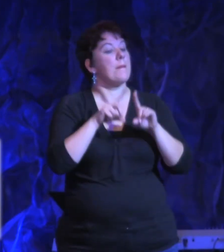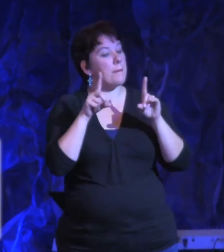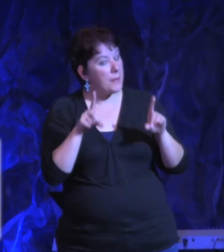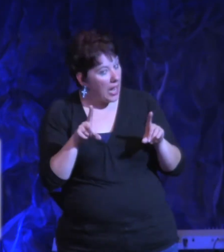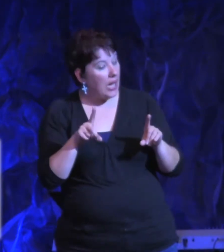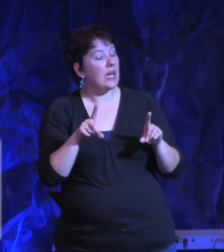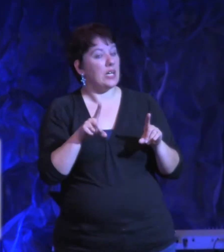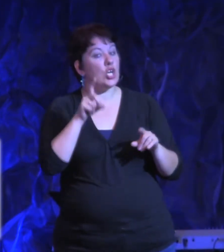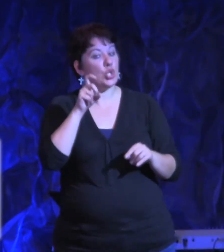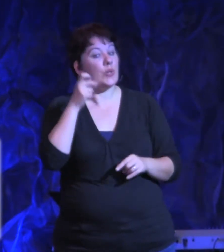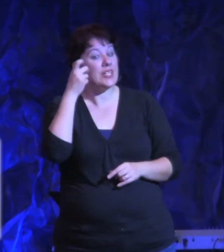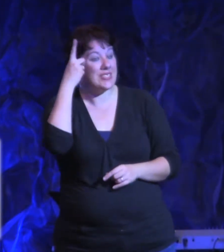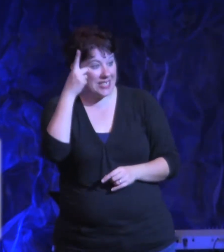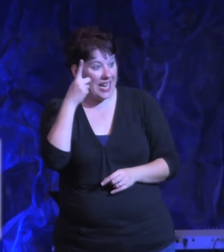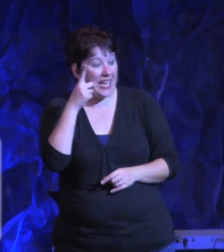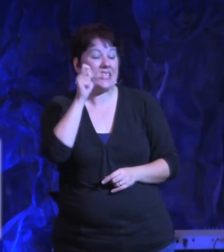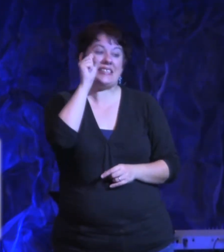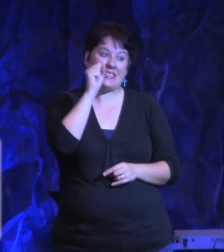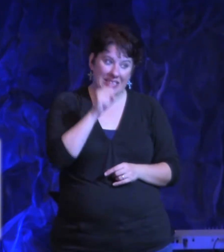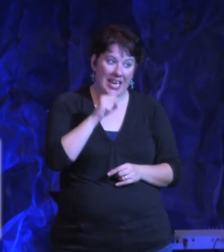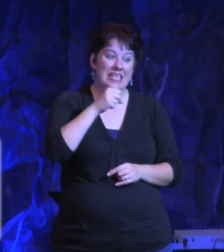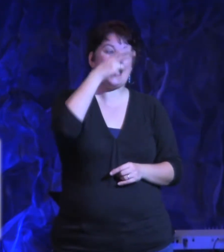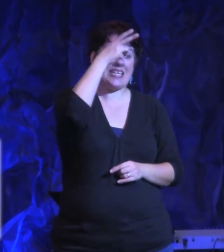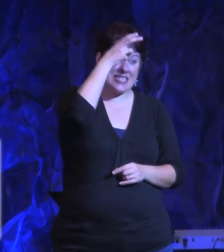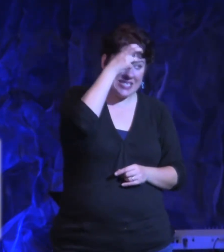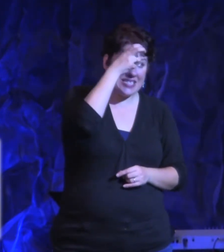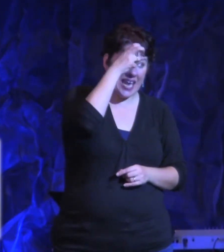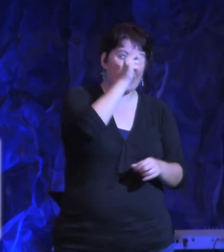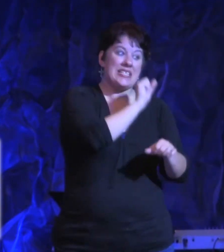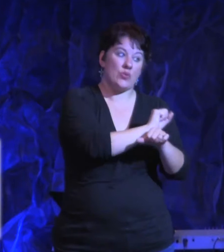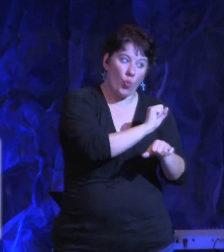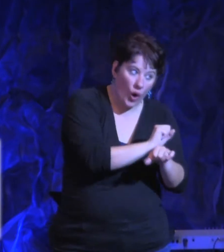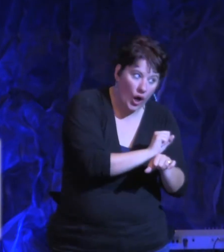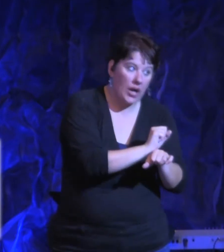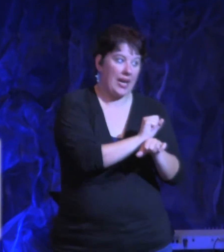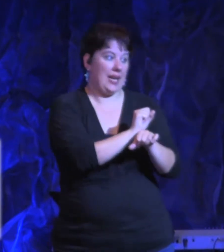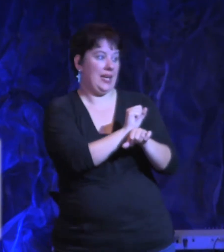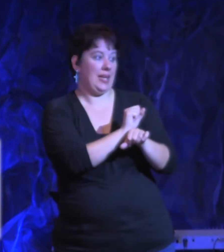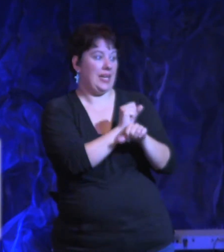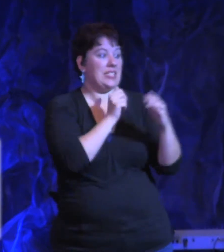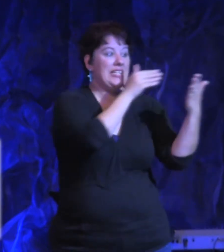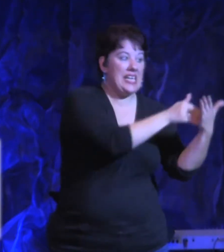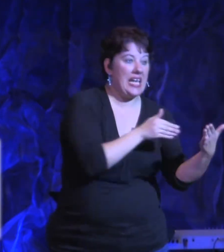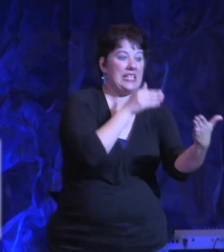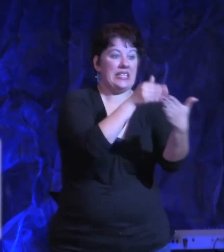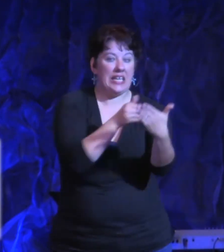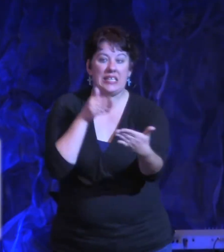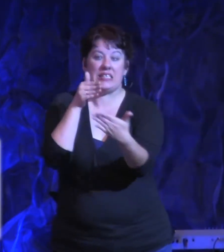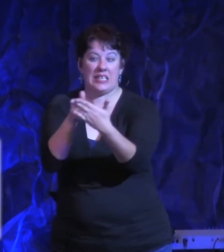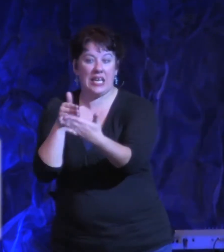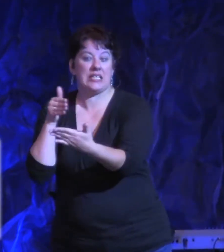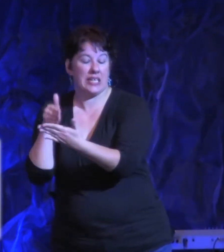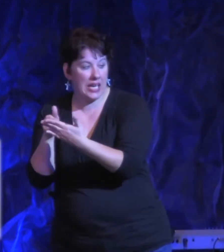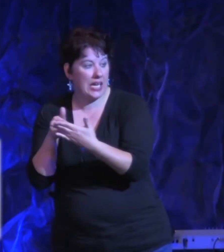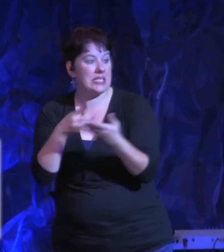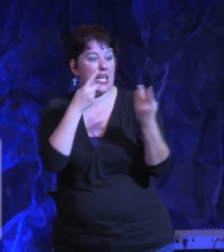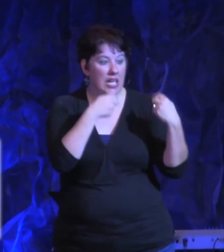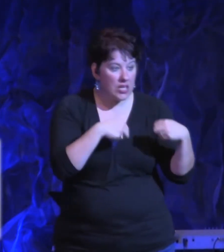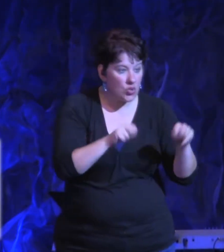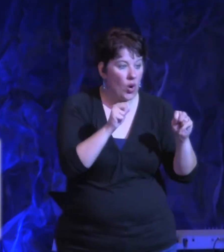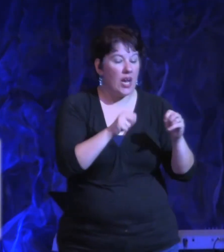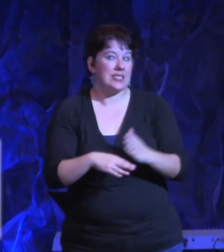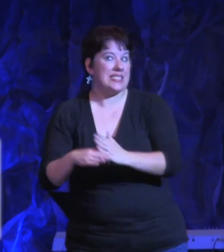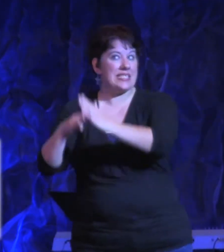aware that there is an adversary out there. And there's always demonic opposition trying to keep the spiritual blessings from flowing in your